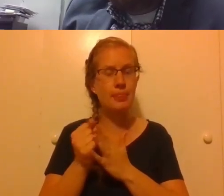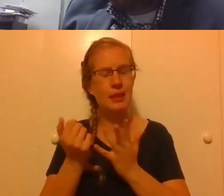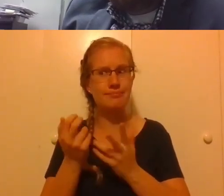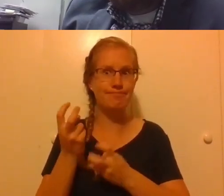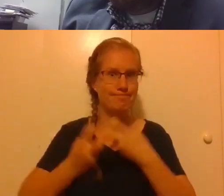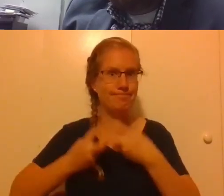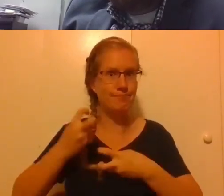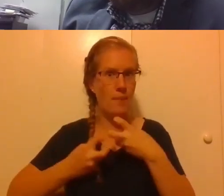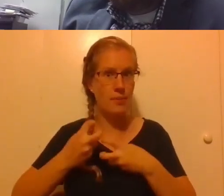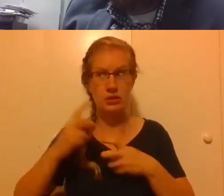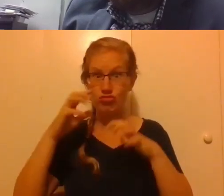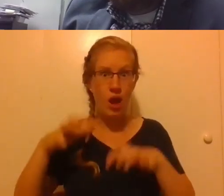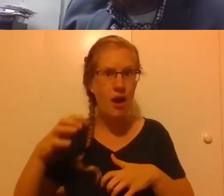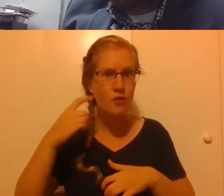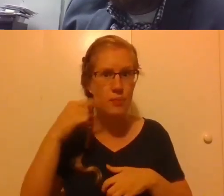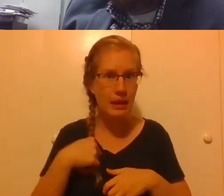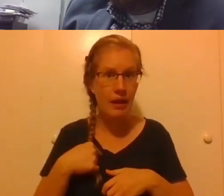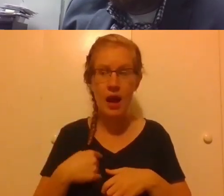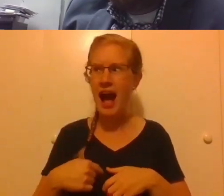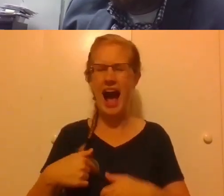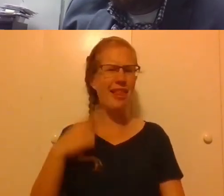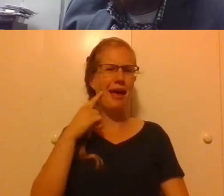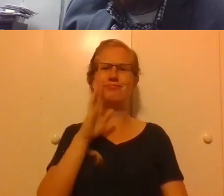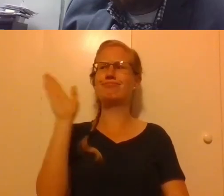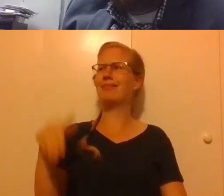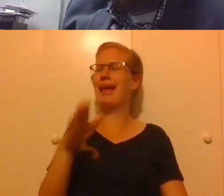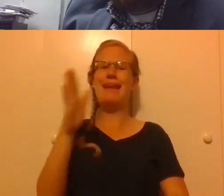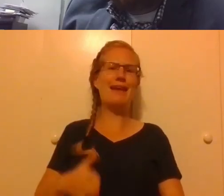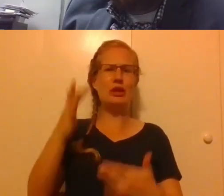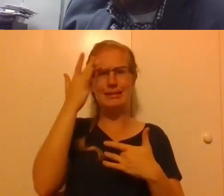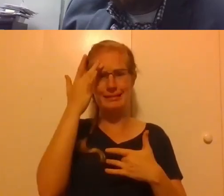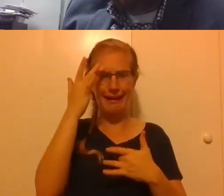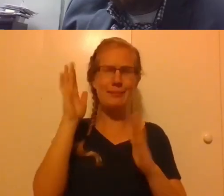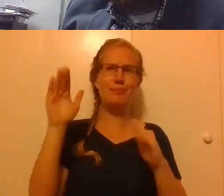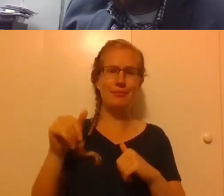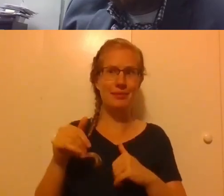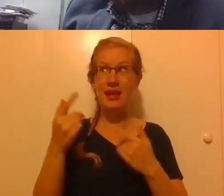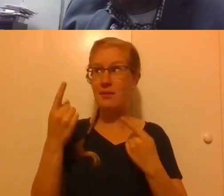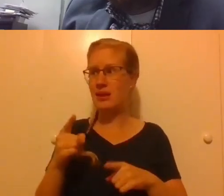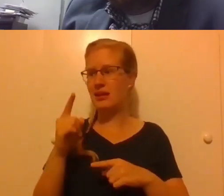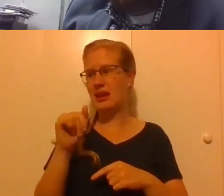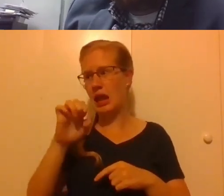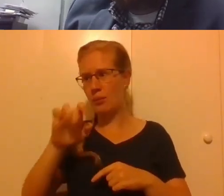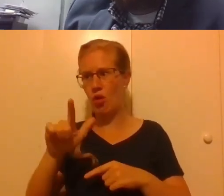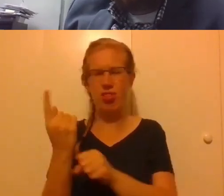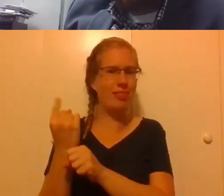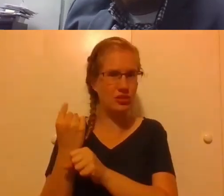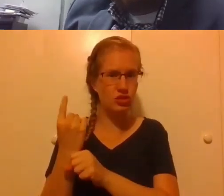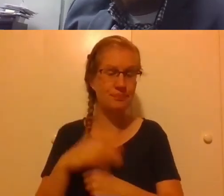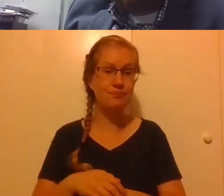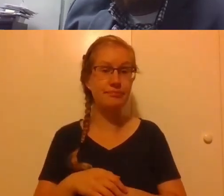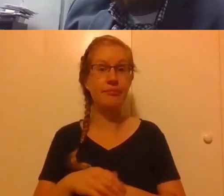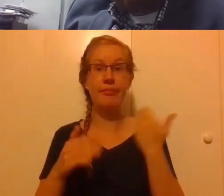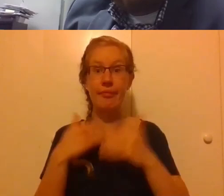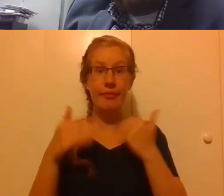problem and shocked me. thought, I thought I'd never get sick. And that was last April, a year ago, and ended up